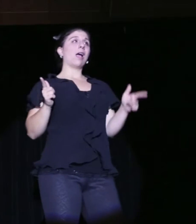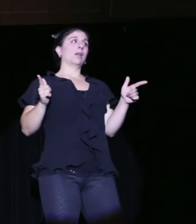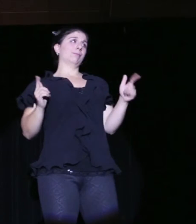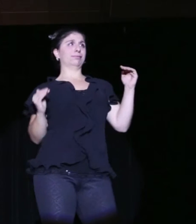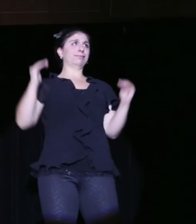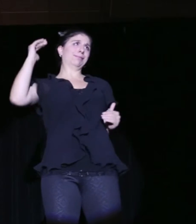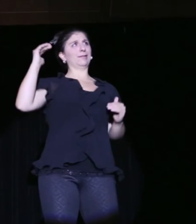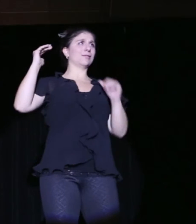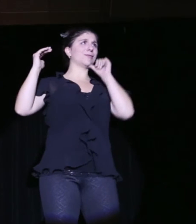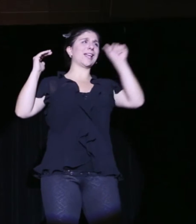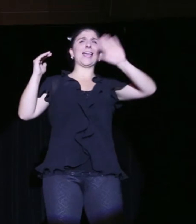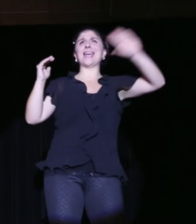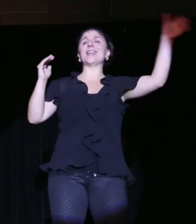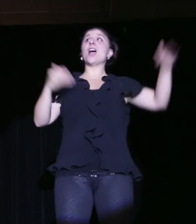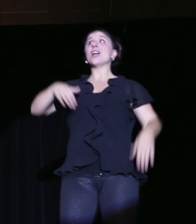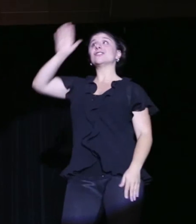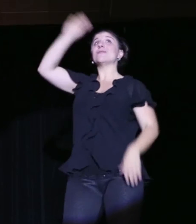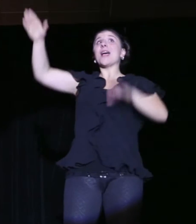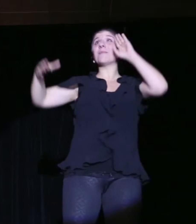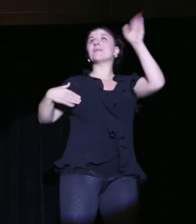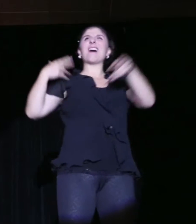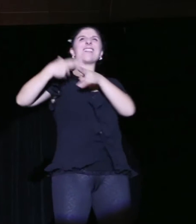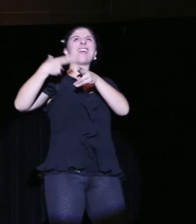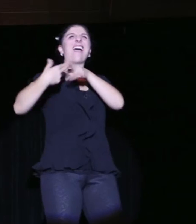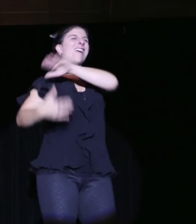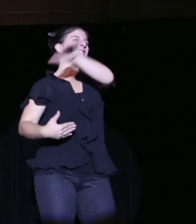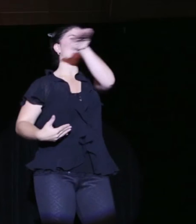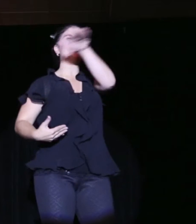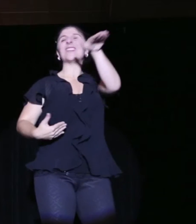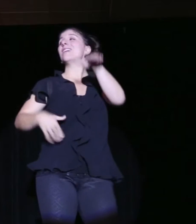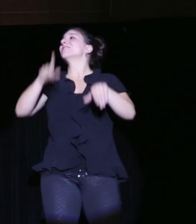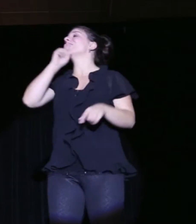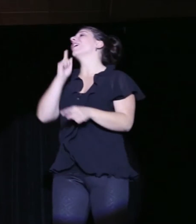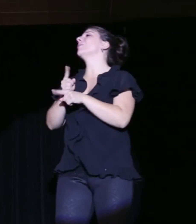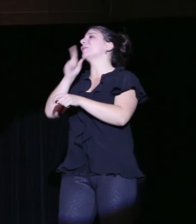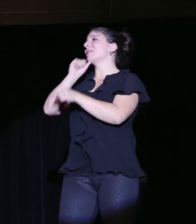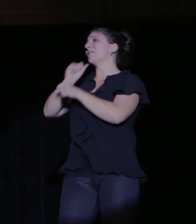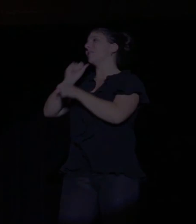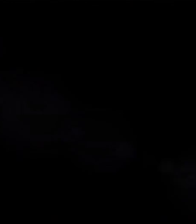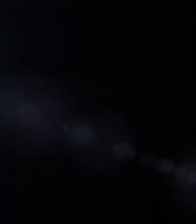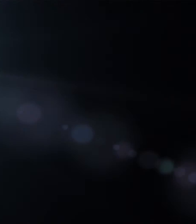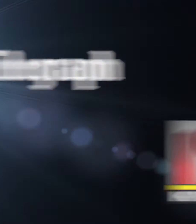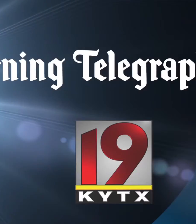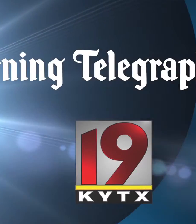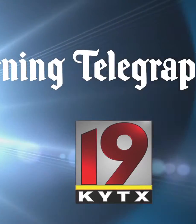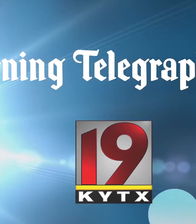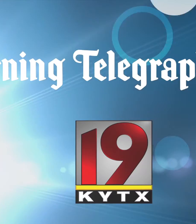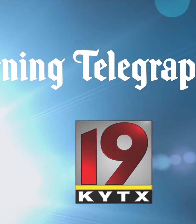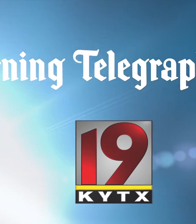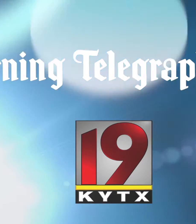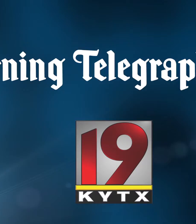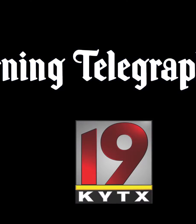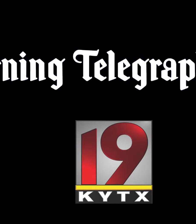Anna Bogdahl, Associated Press. I'm your host, of now onpunkt overlay. people